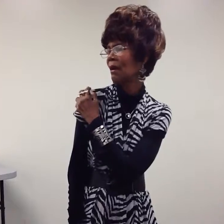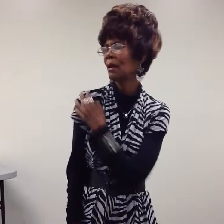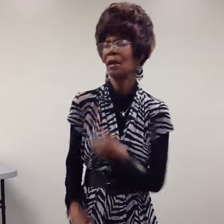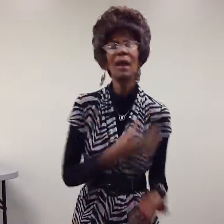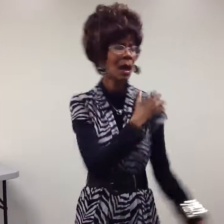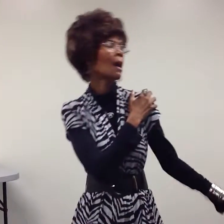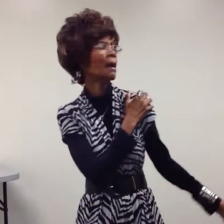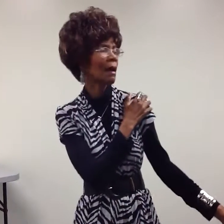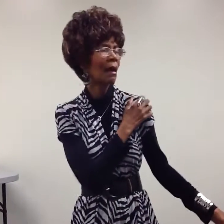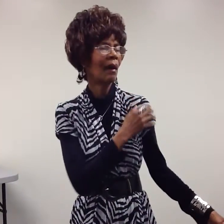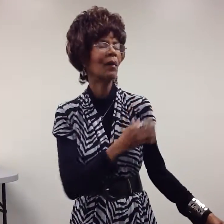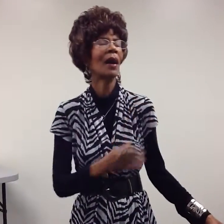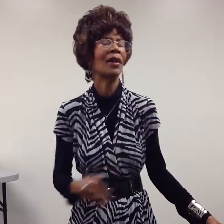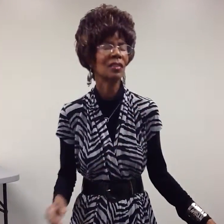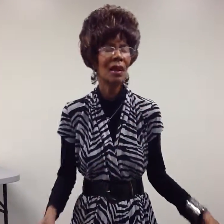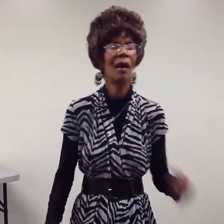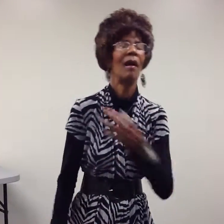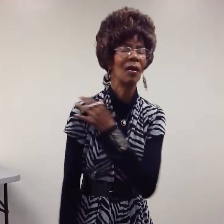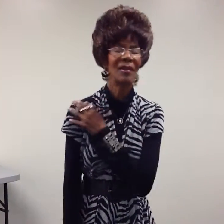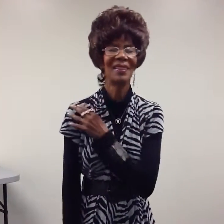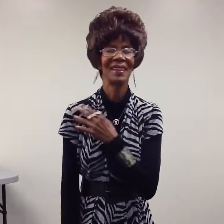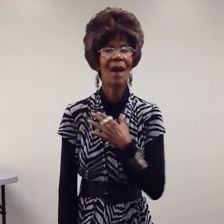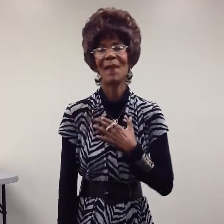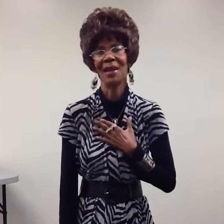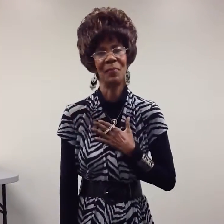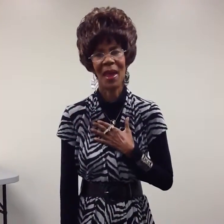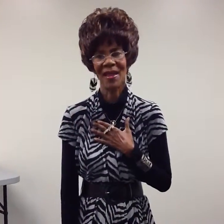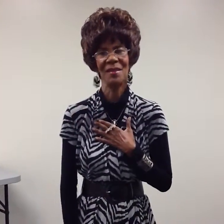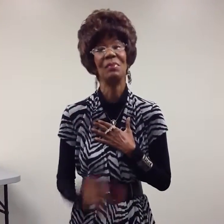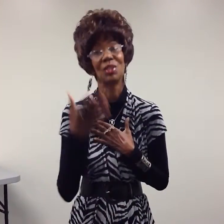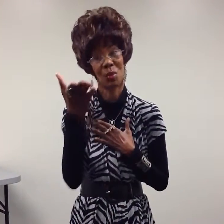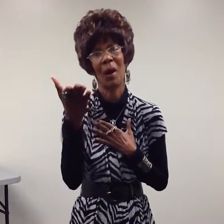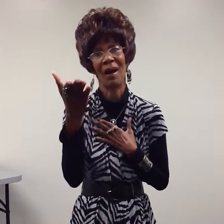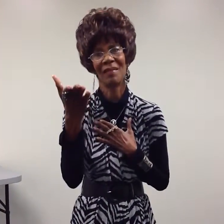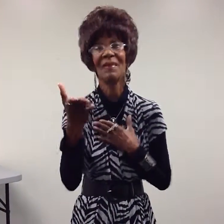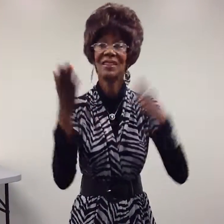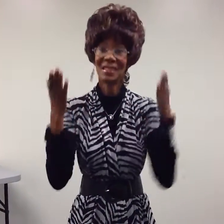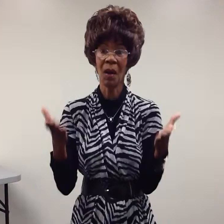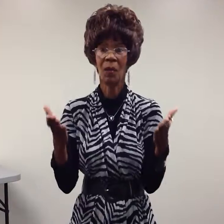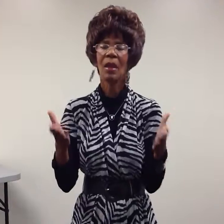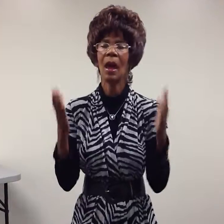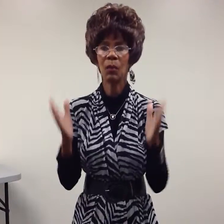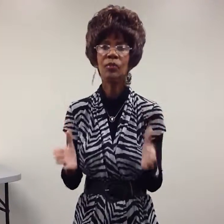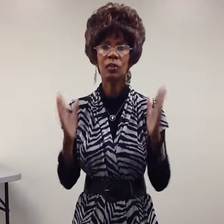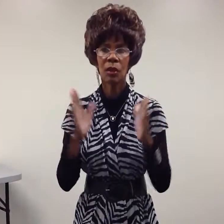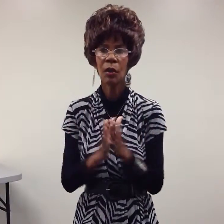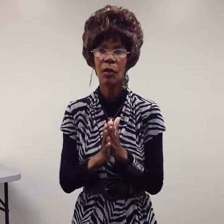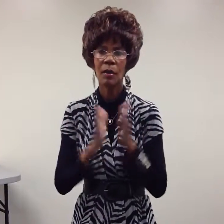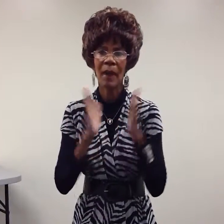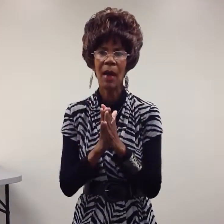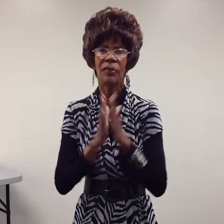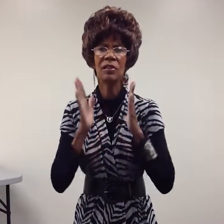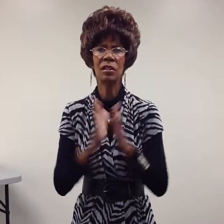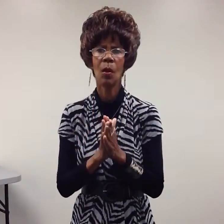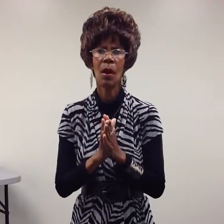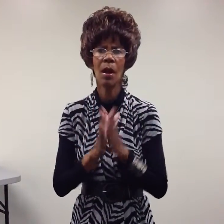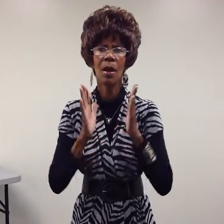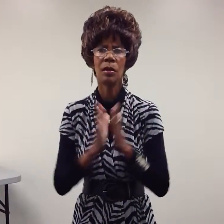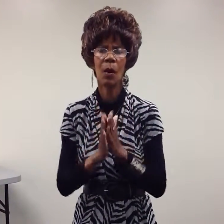gosh. Oh, I'm not in pain, but you are. So I want you to learn about Soar No